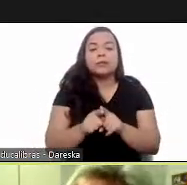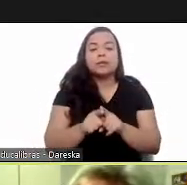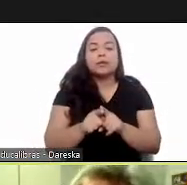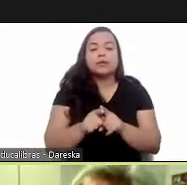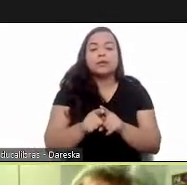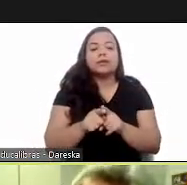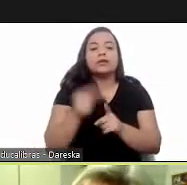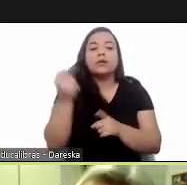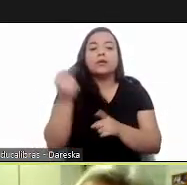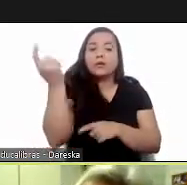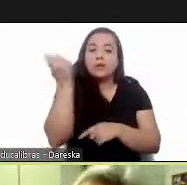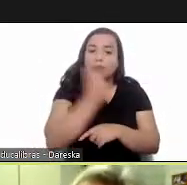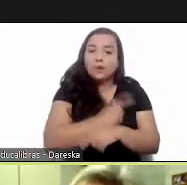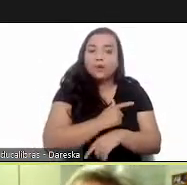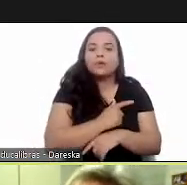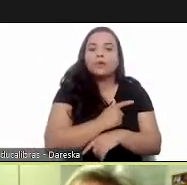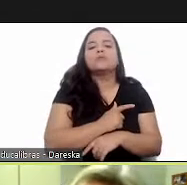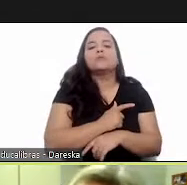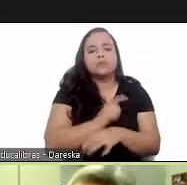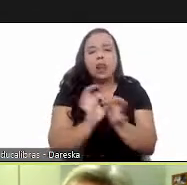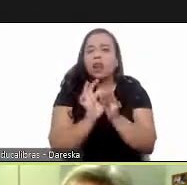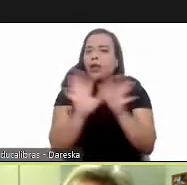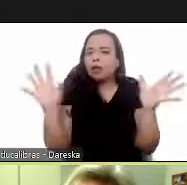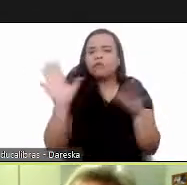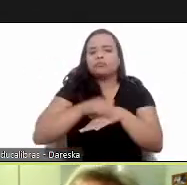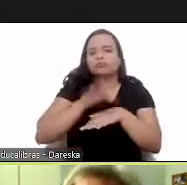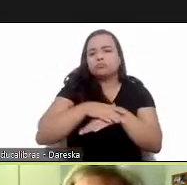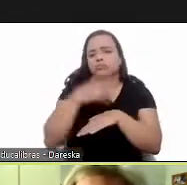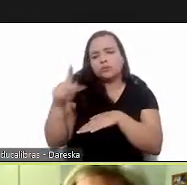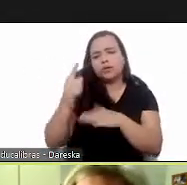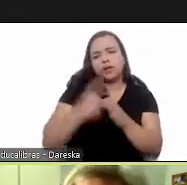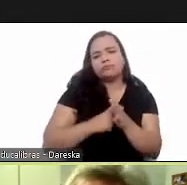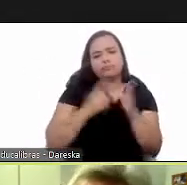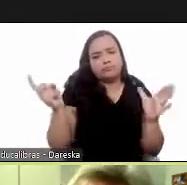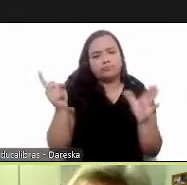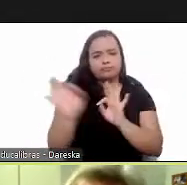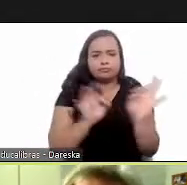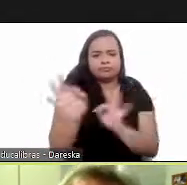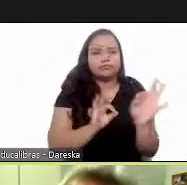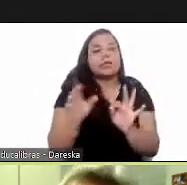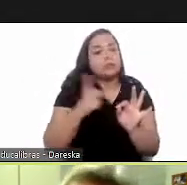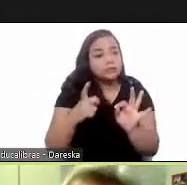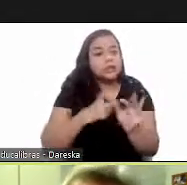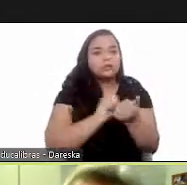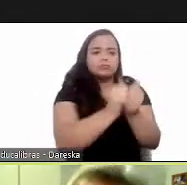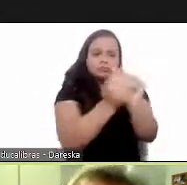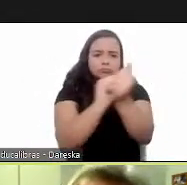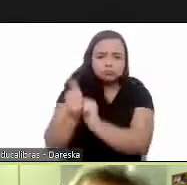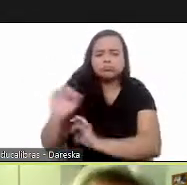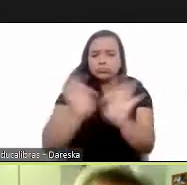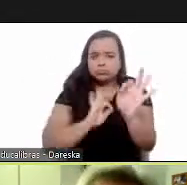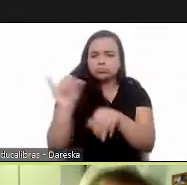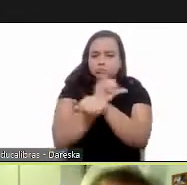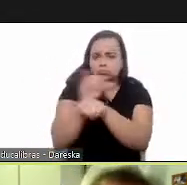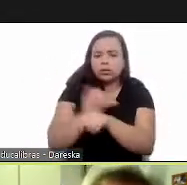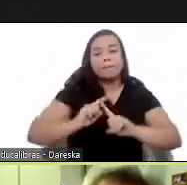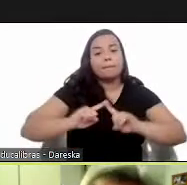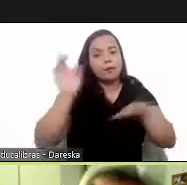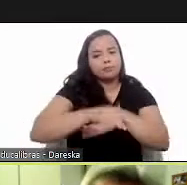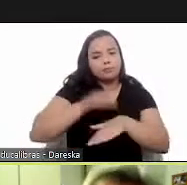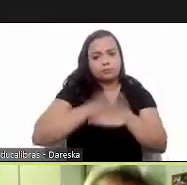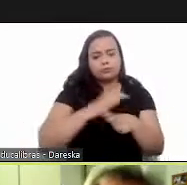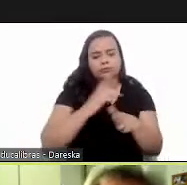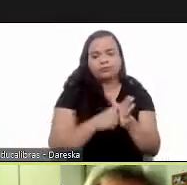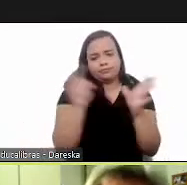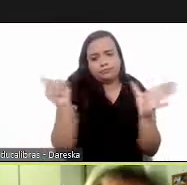it does not mean that it does not establish partnerships and links